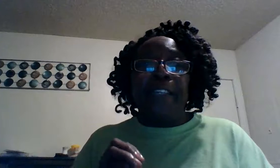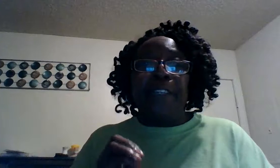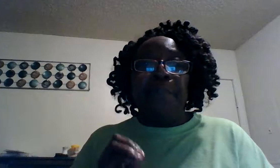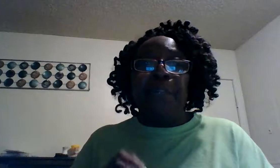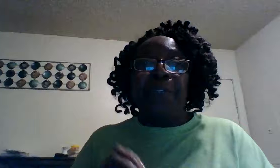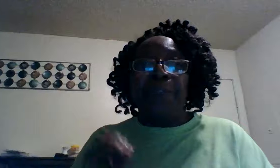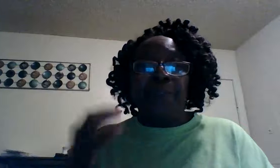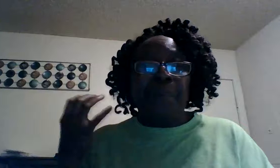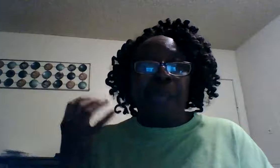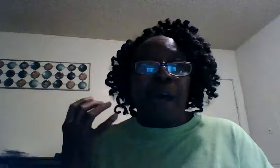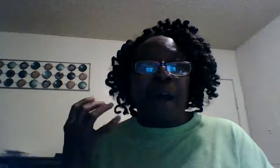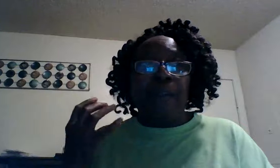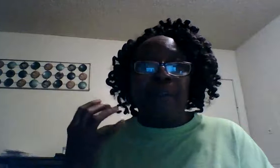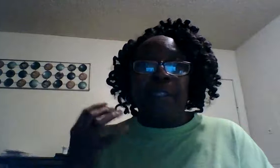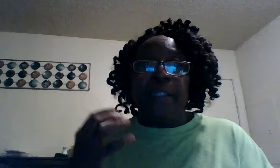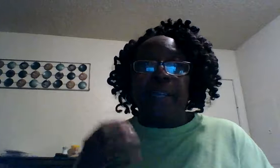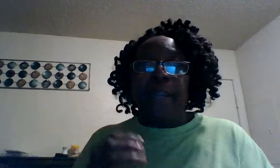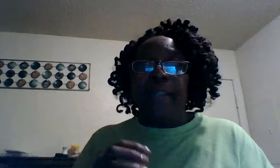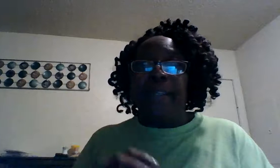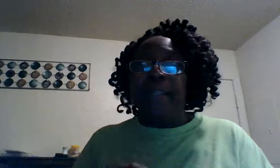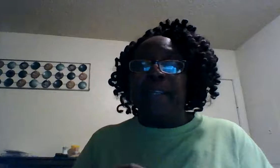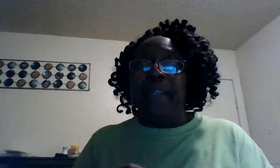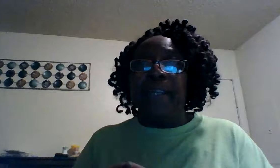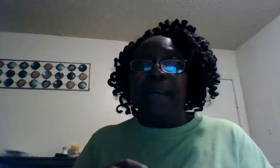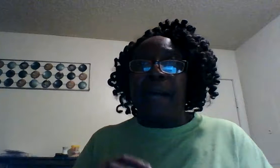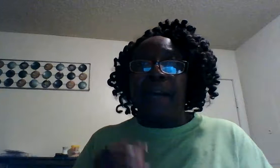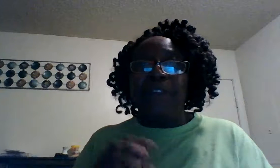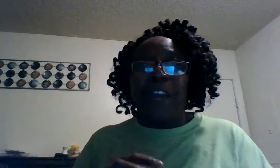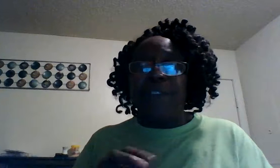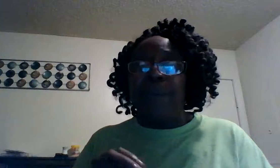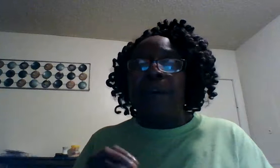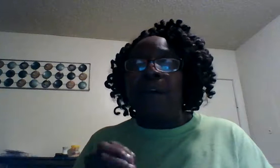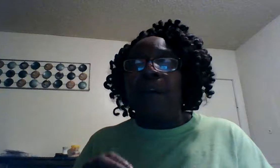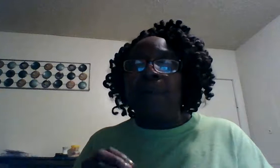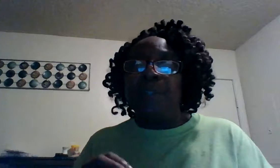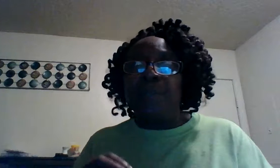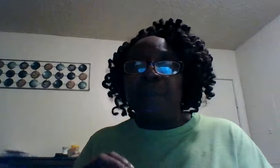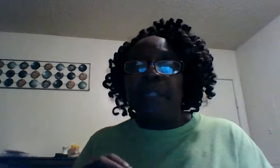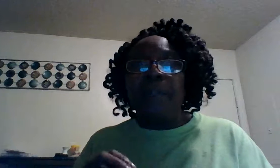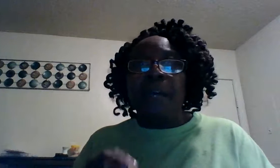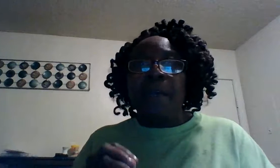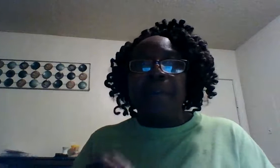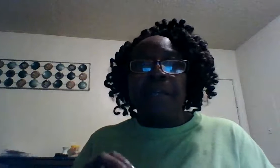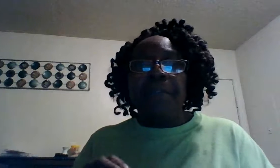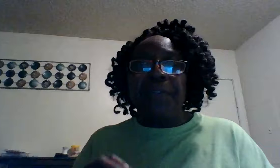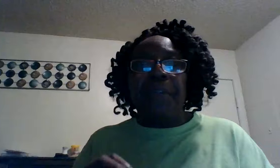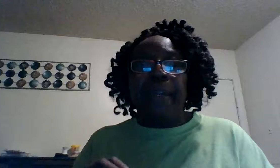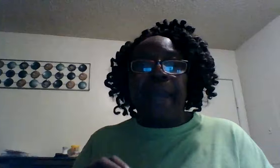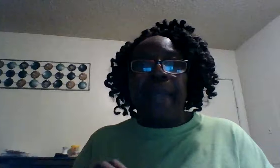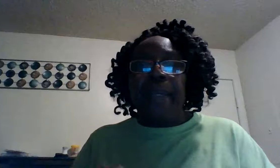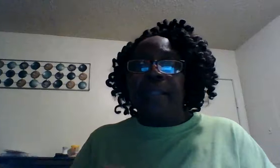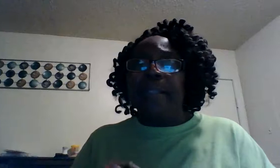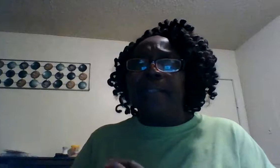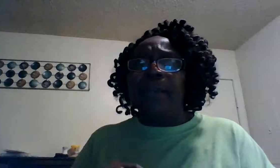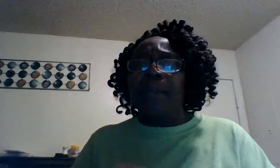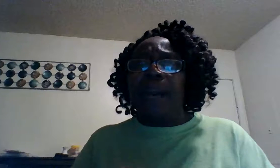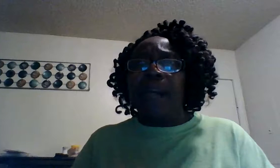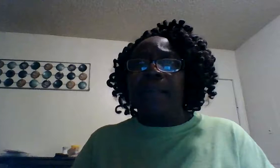ministry blocked we can't get in there I try so hard Lord what you want me to minister today and so God